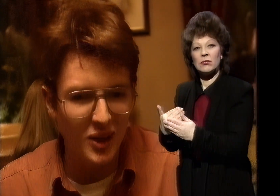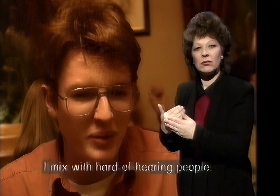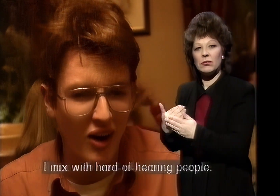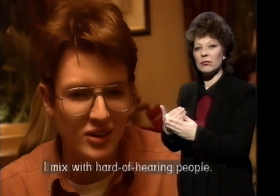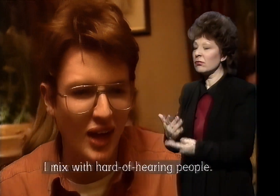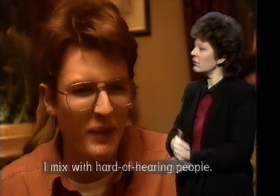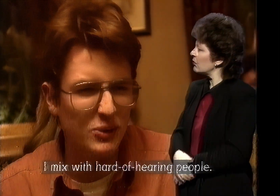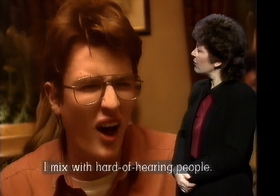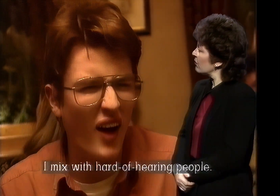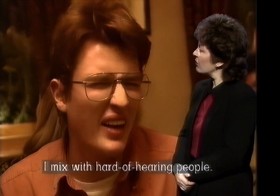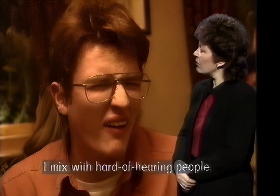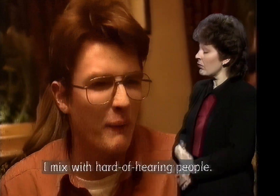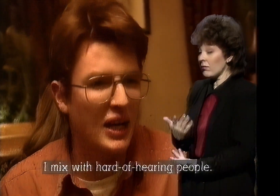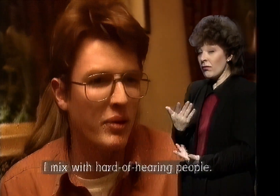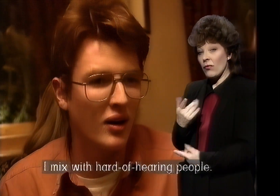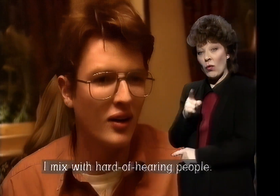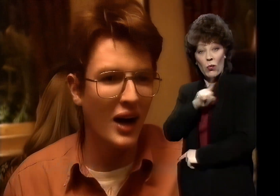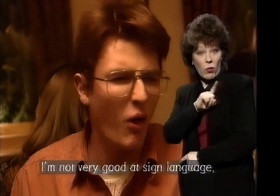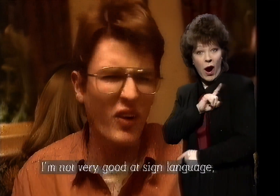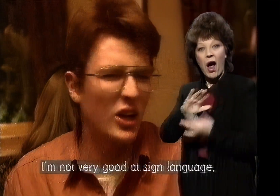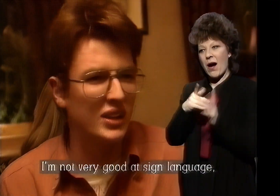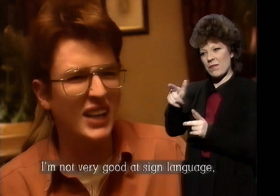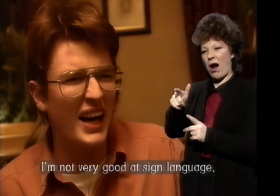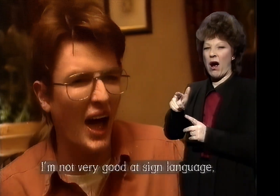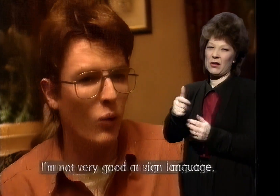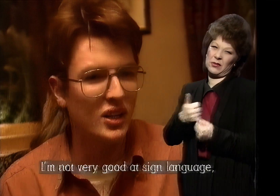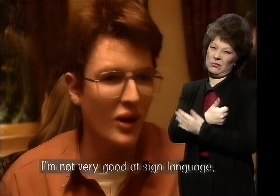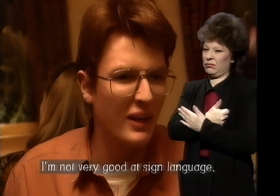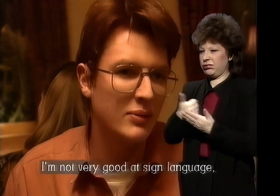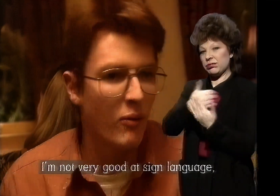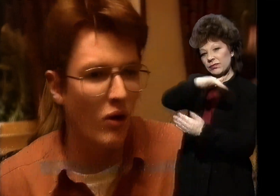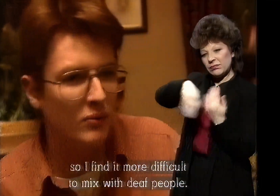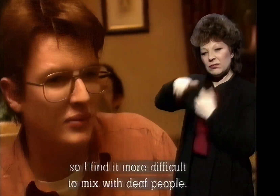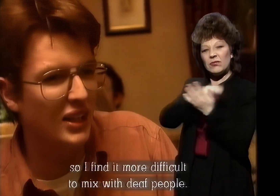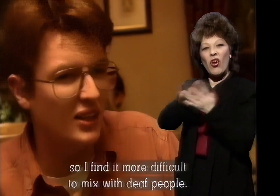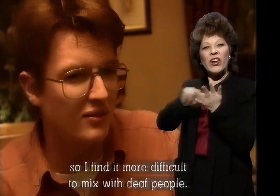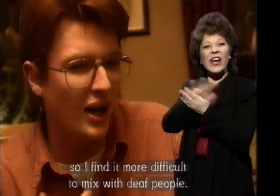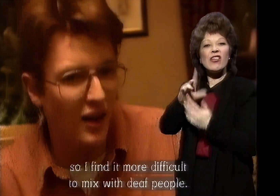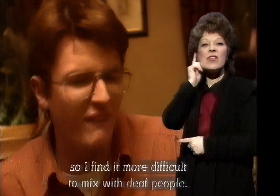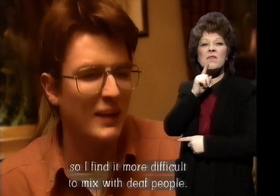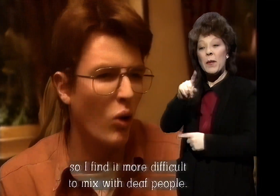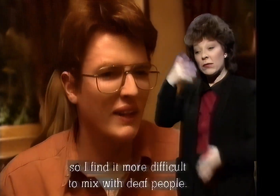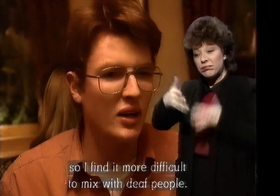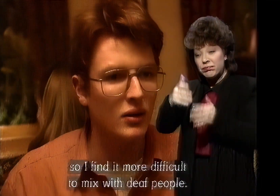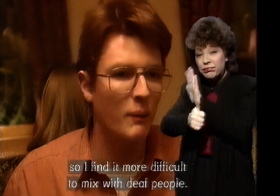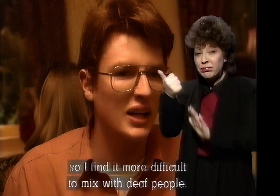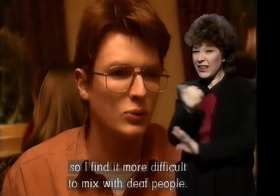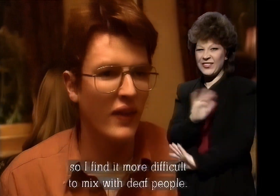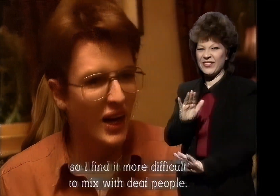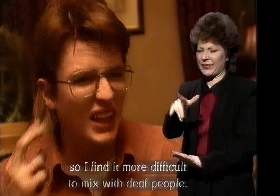Because I mix with hard of hearing people. I'm not very good at sign language. So it makes me more, I find it more difficult to mix with deaf